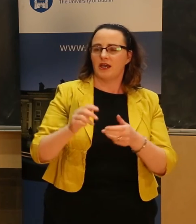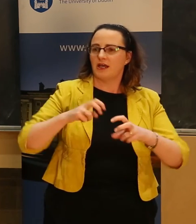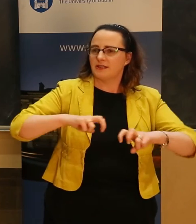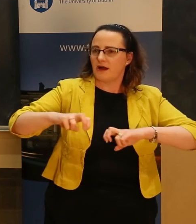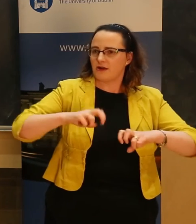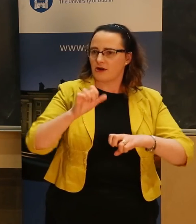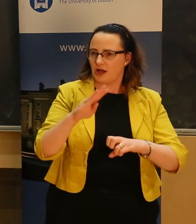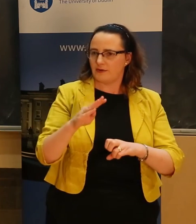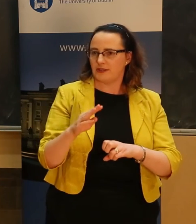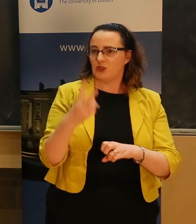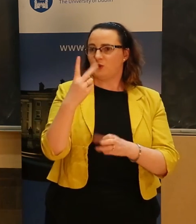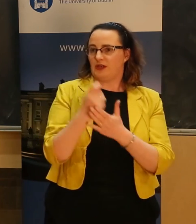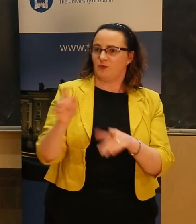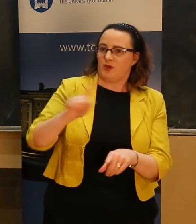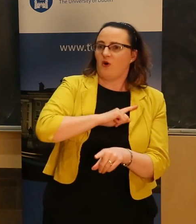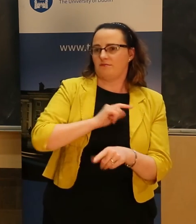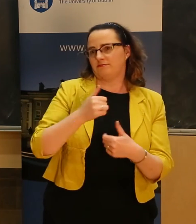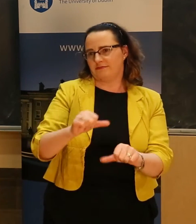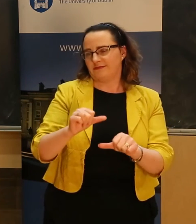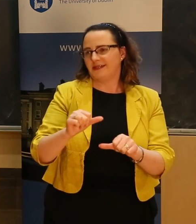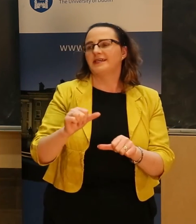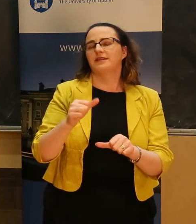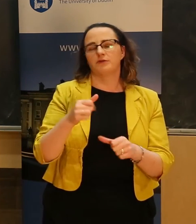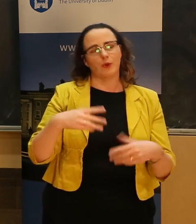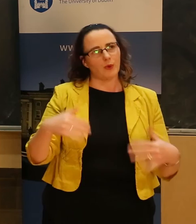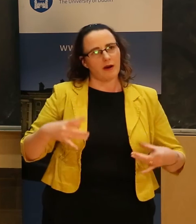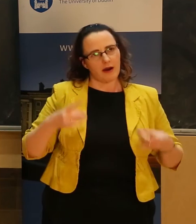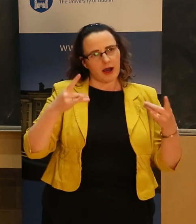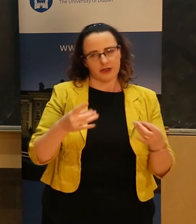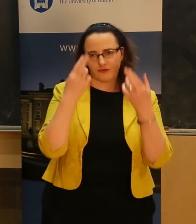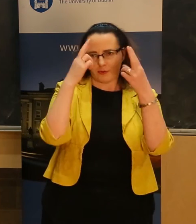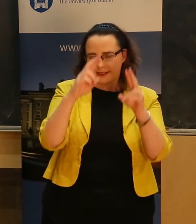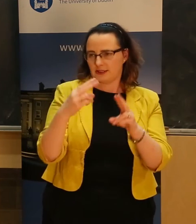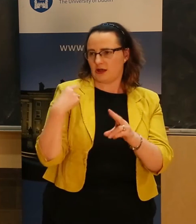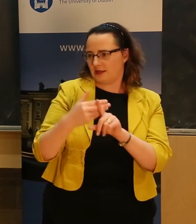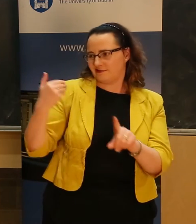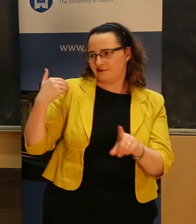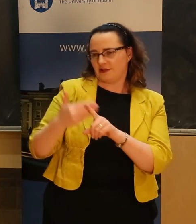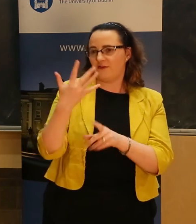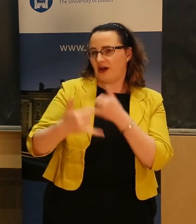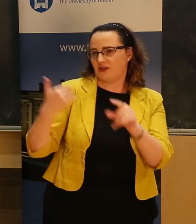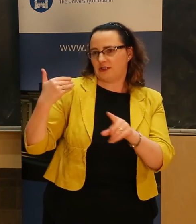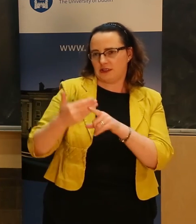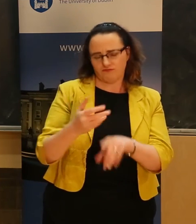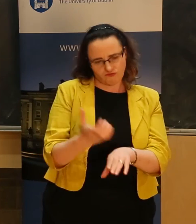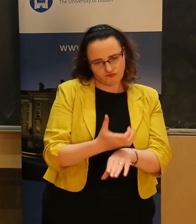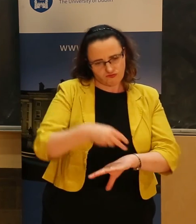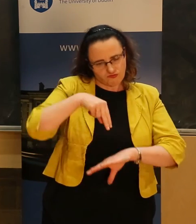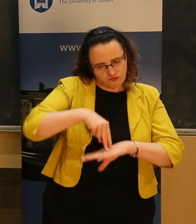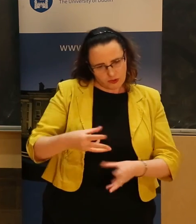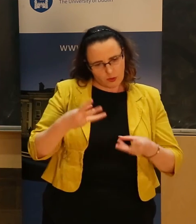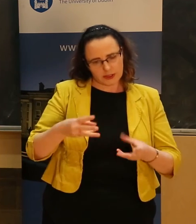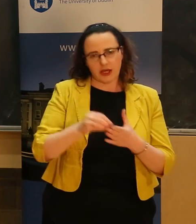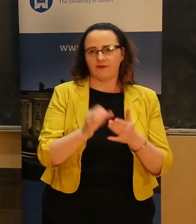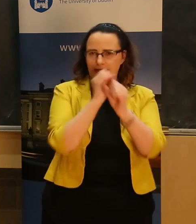won the Collingwood. It's been an honour to represent College for these past five years. I will continue to stand for increased transparency